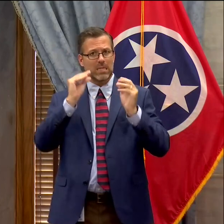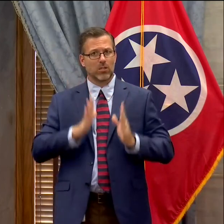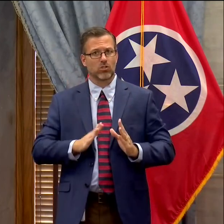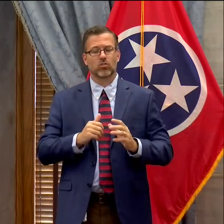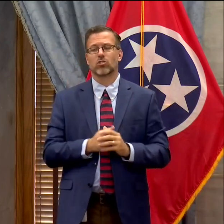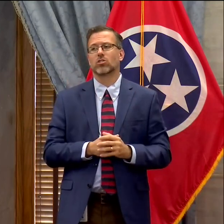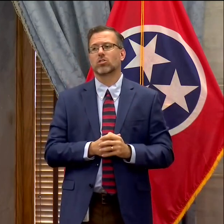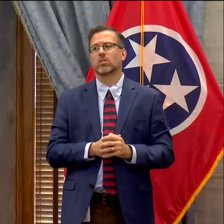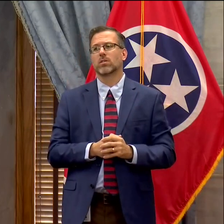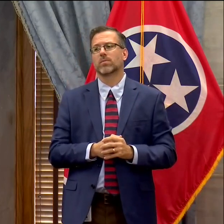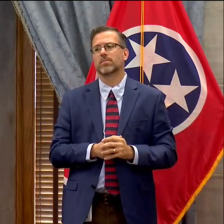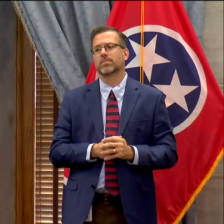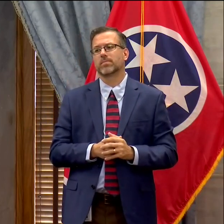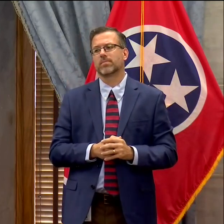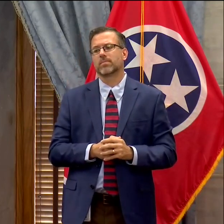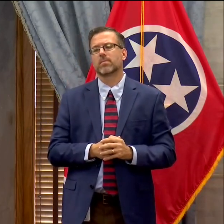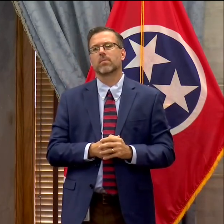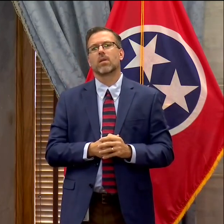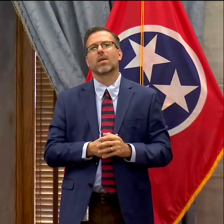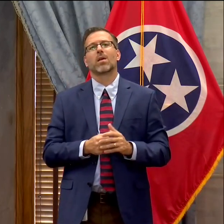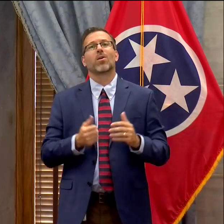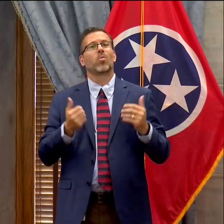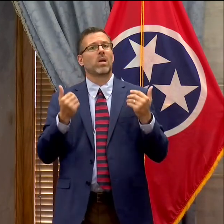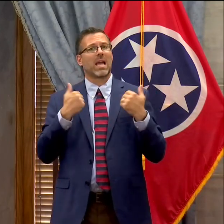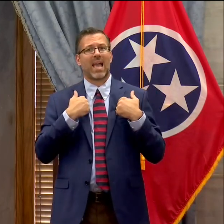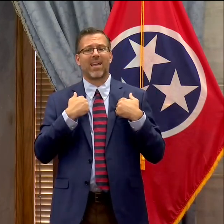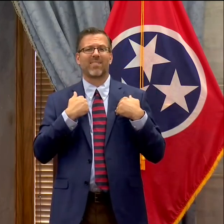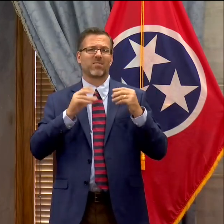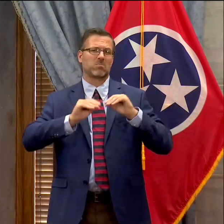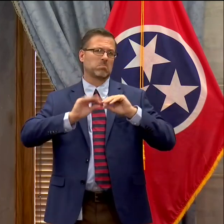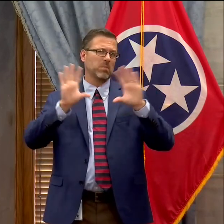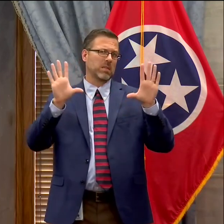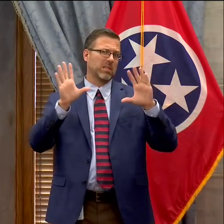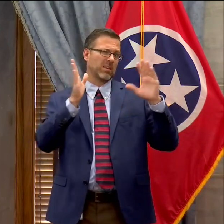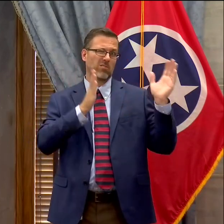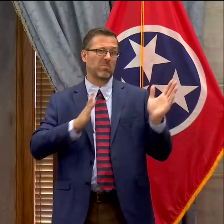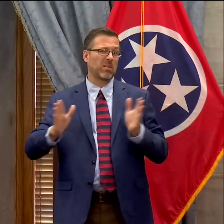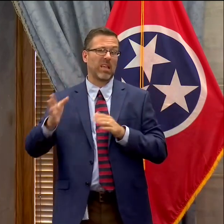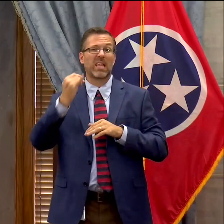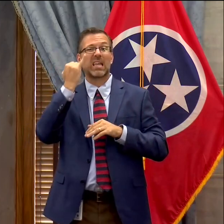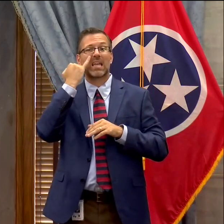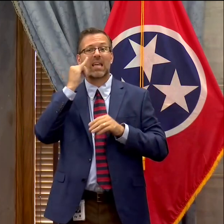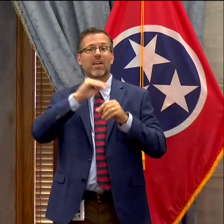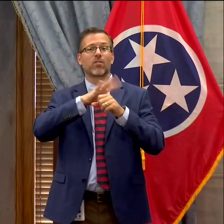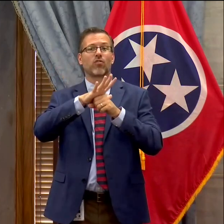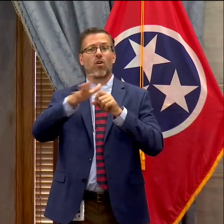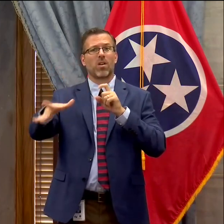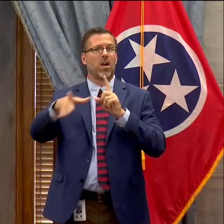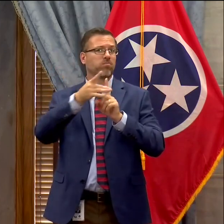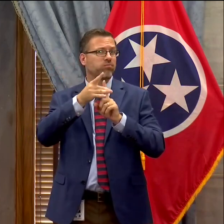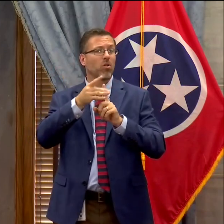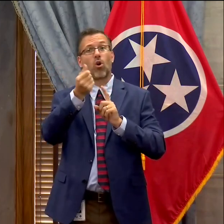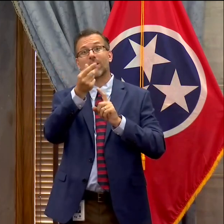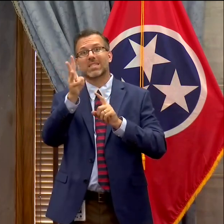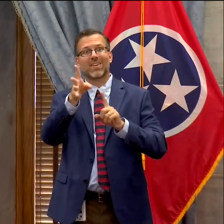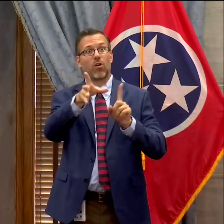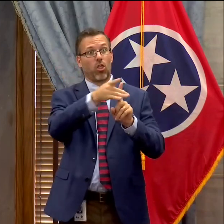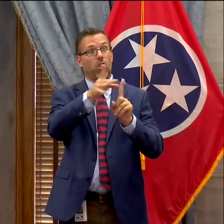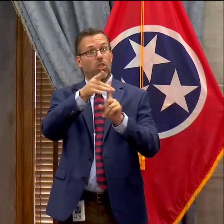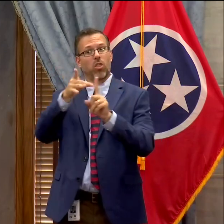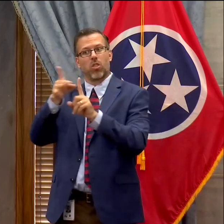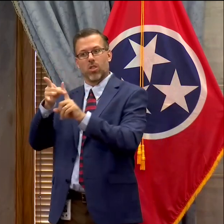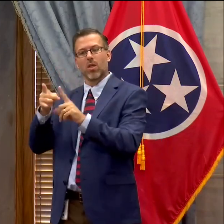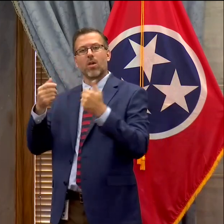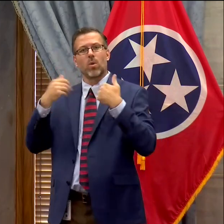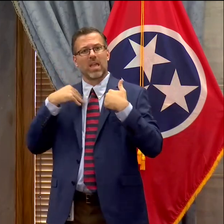We also have a very clear plan for what to do when there is a case or a number of cases in a school. There